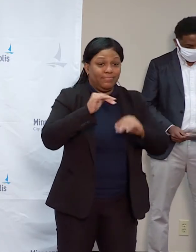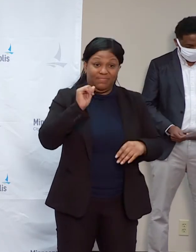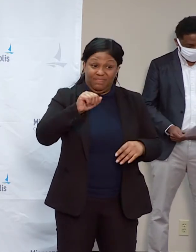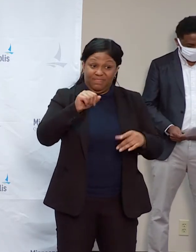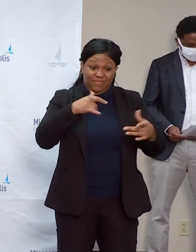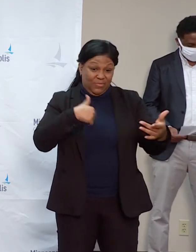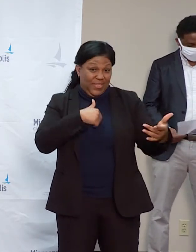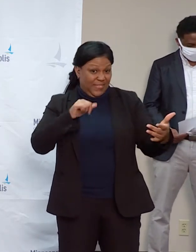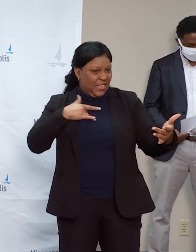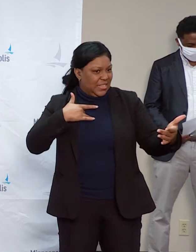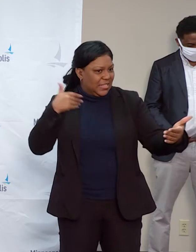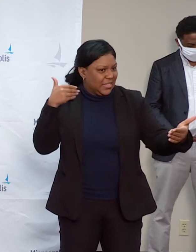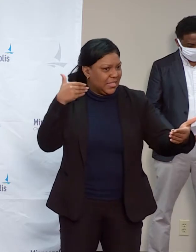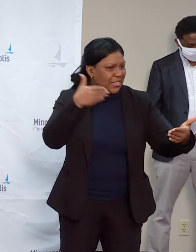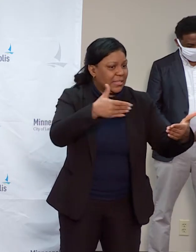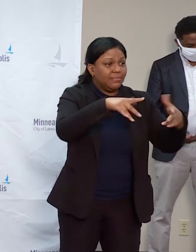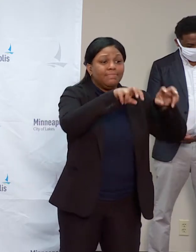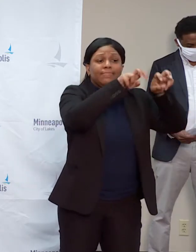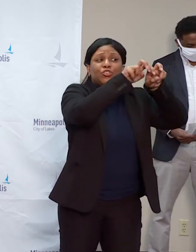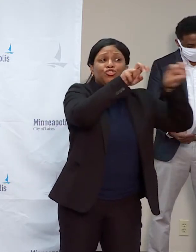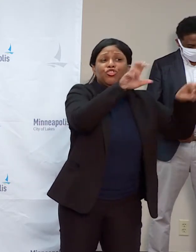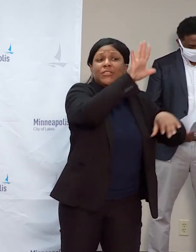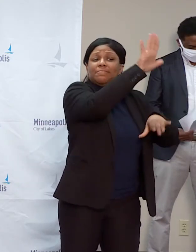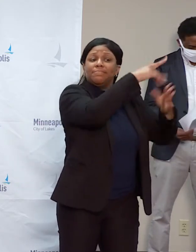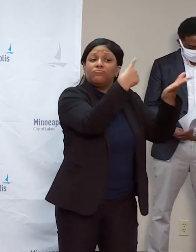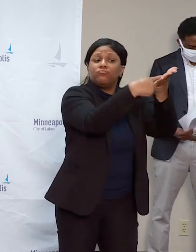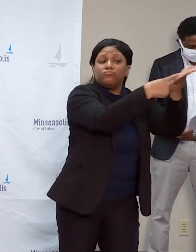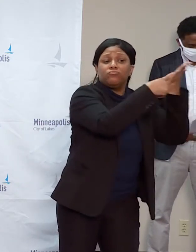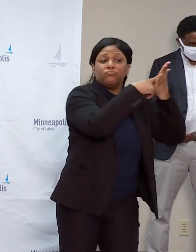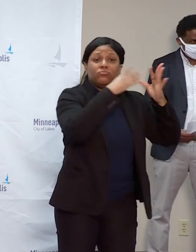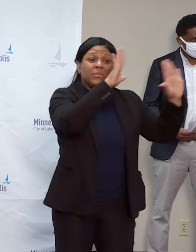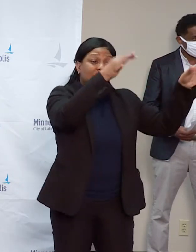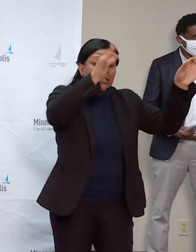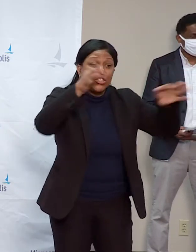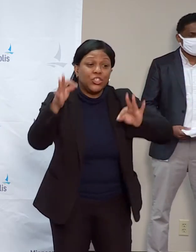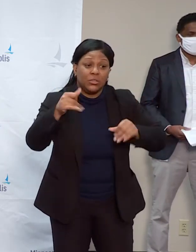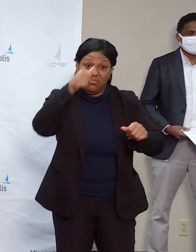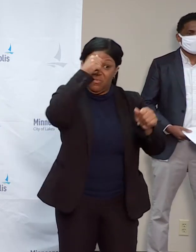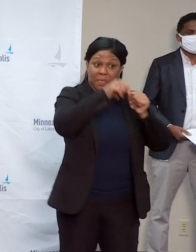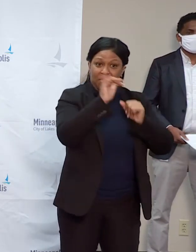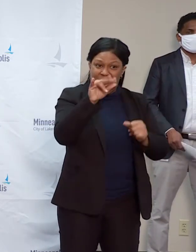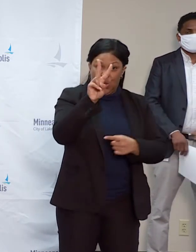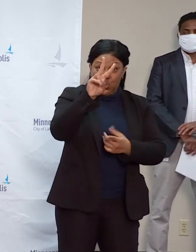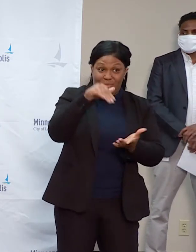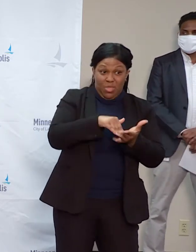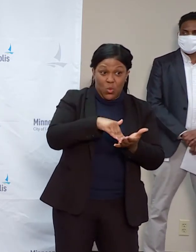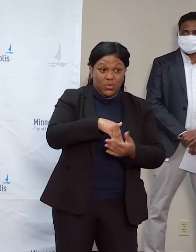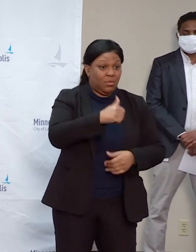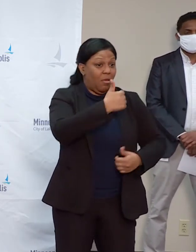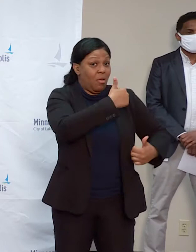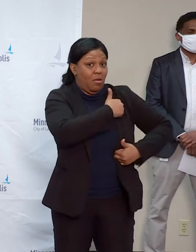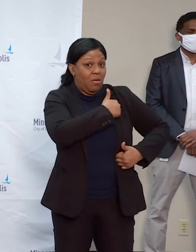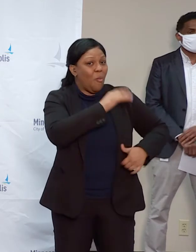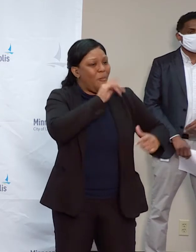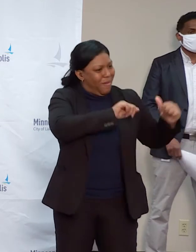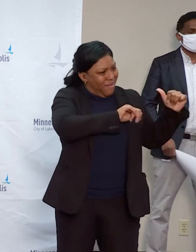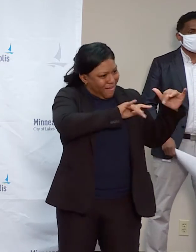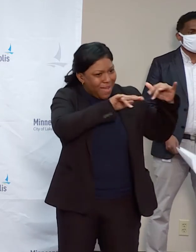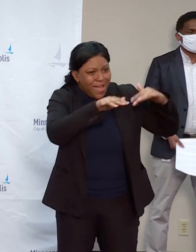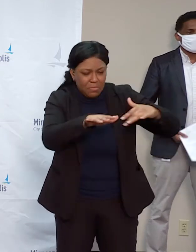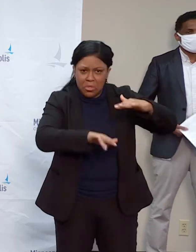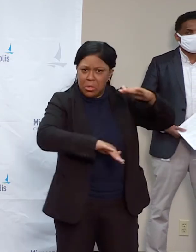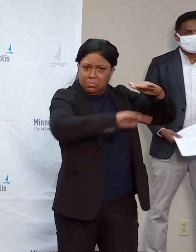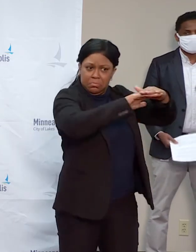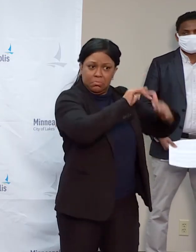deliberations as well as the jury verdict. As I mentioned, it's around 2,000 National Guard at peak capacity and up to 2,000 with 1,100